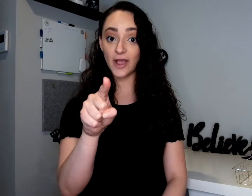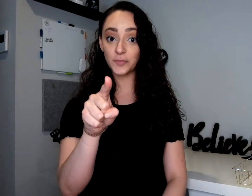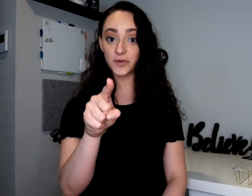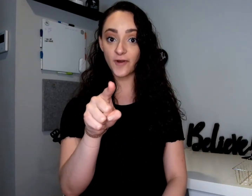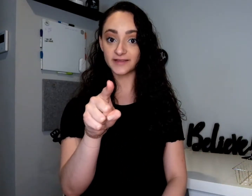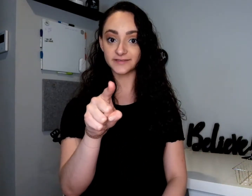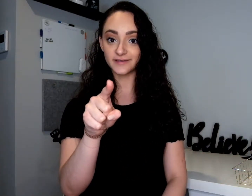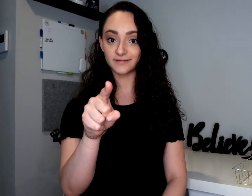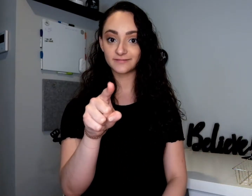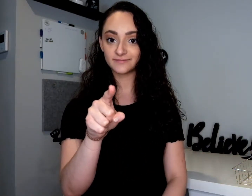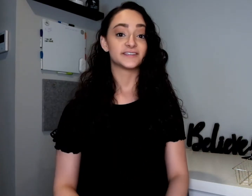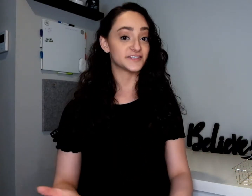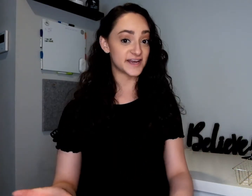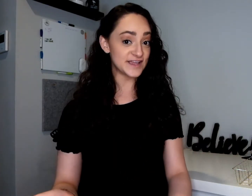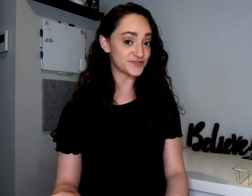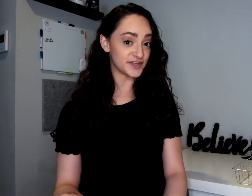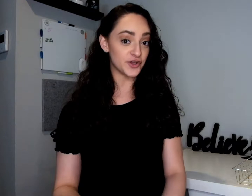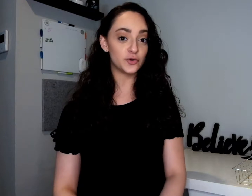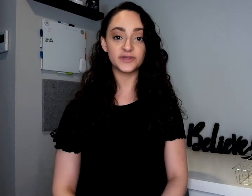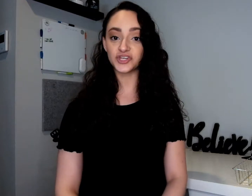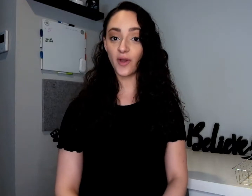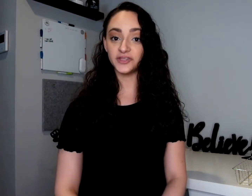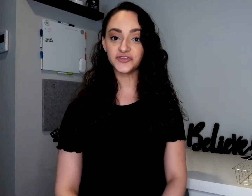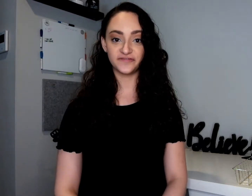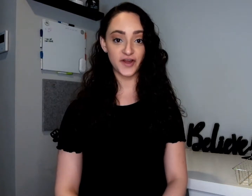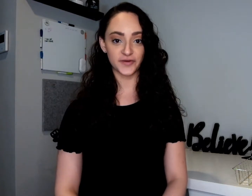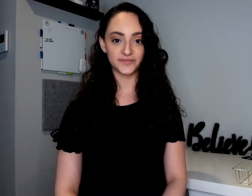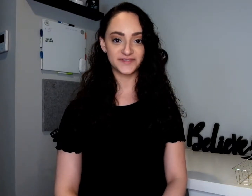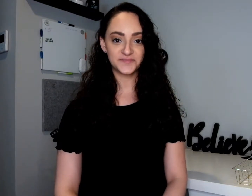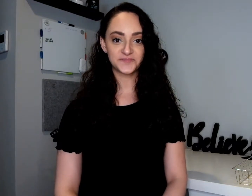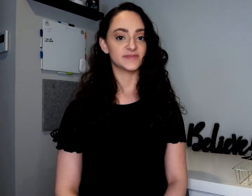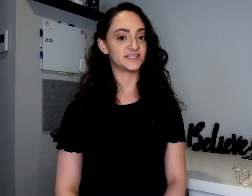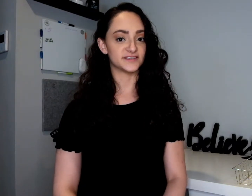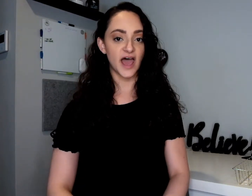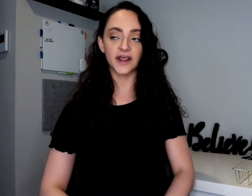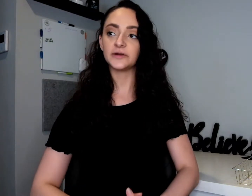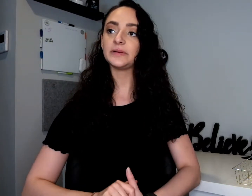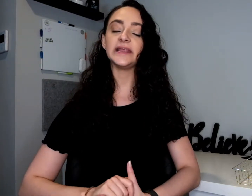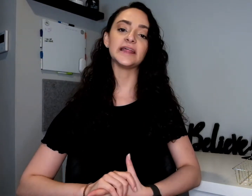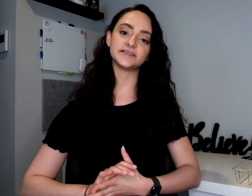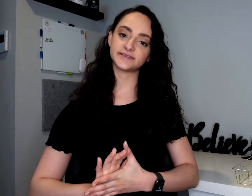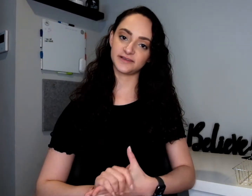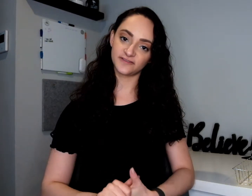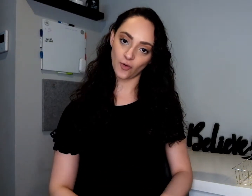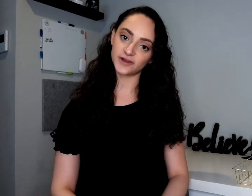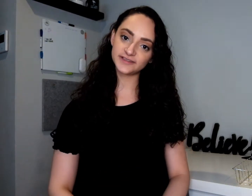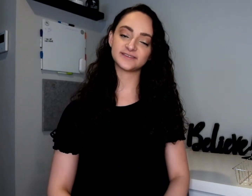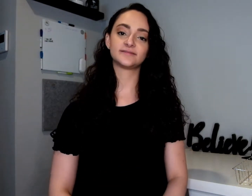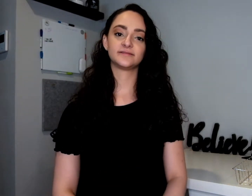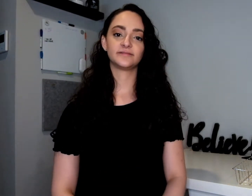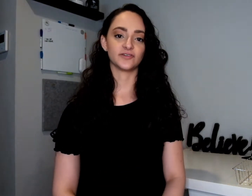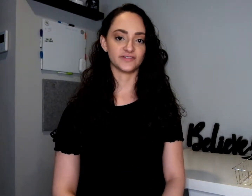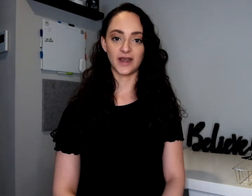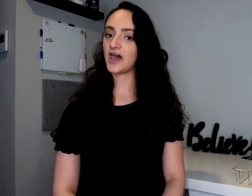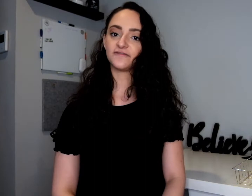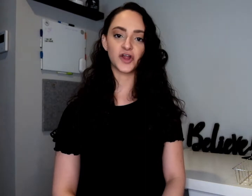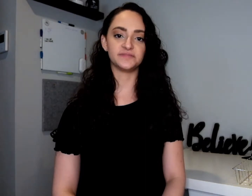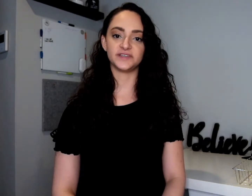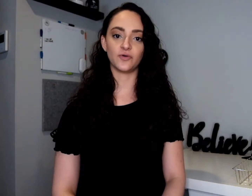hope you're practicing. So today's video will be showing you some verbs. This is not a complete list, of course. There's a lot of verbs in the